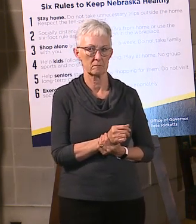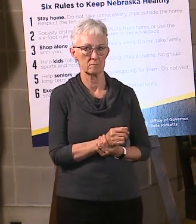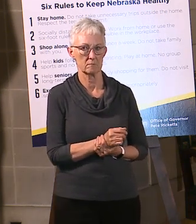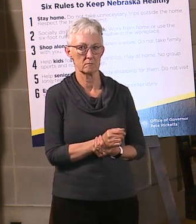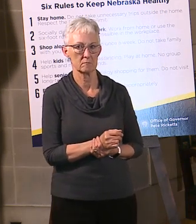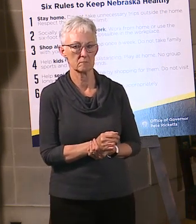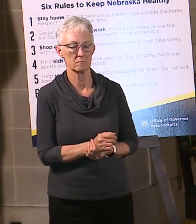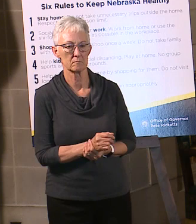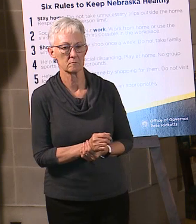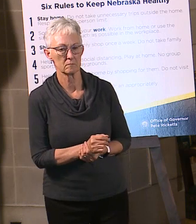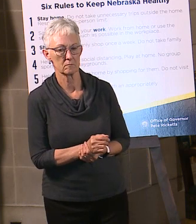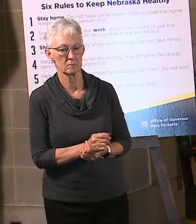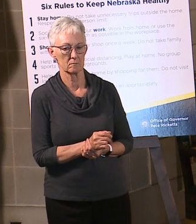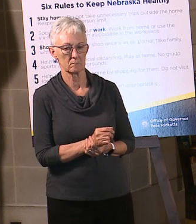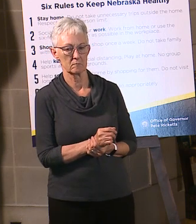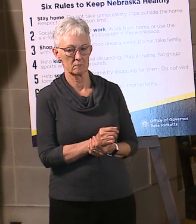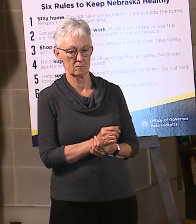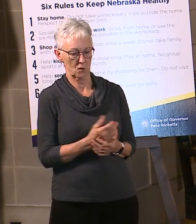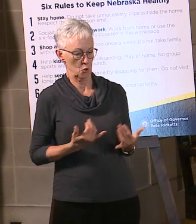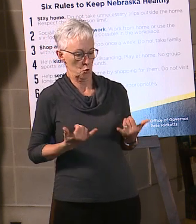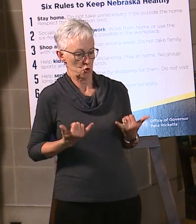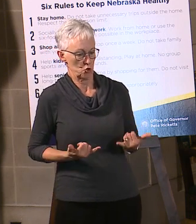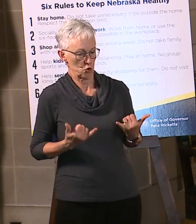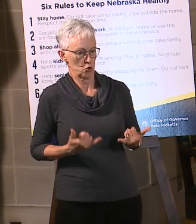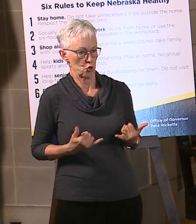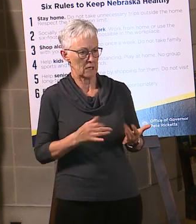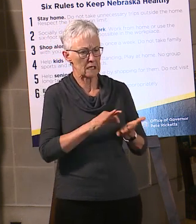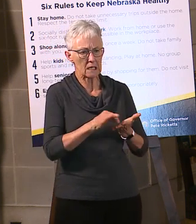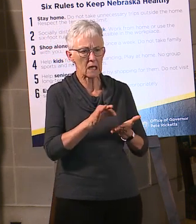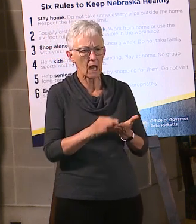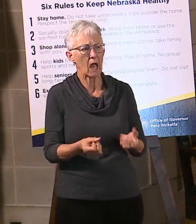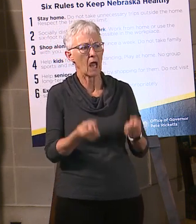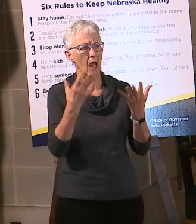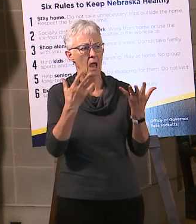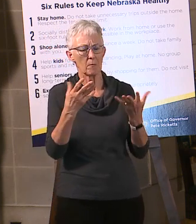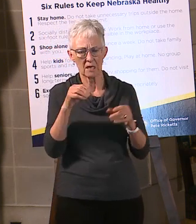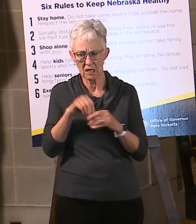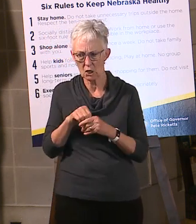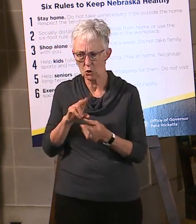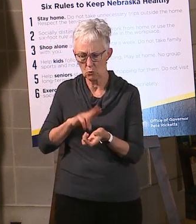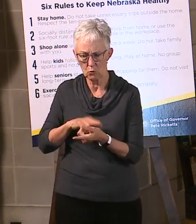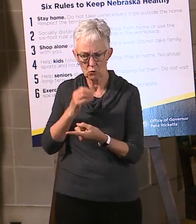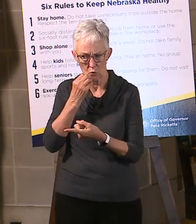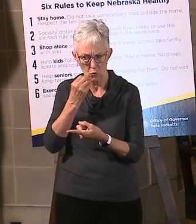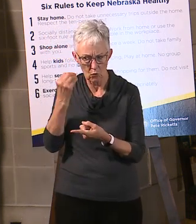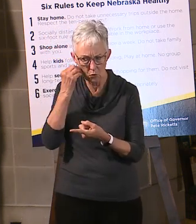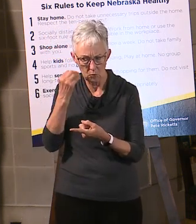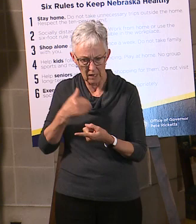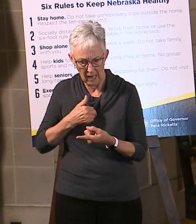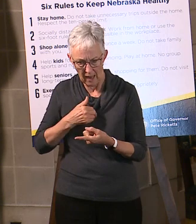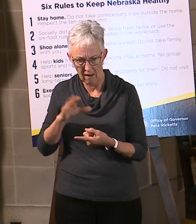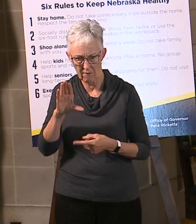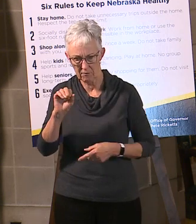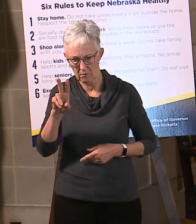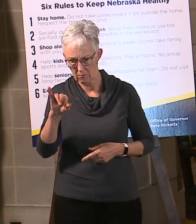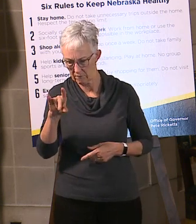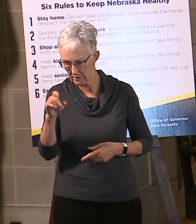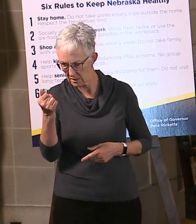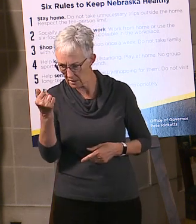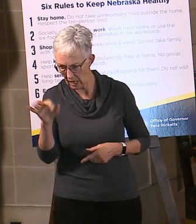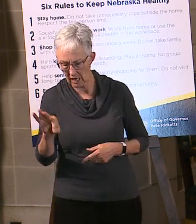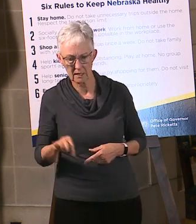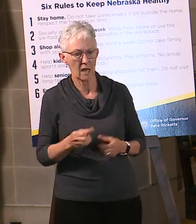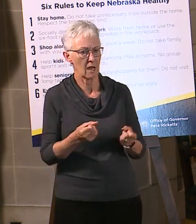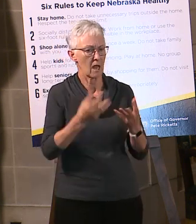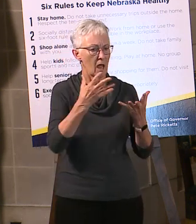cases in long-term care facilities? How many effective facilities? How many residents who have tested positive employees recovered?